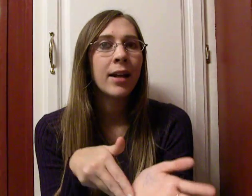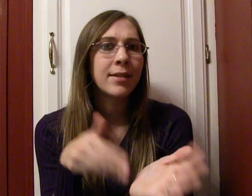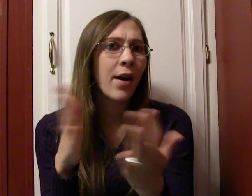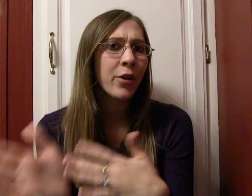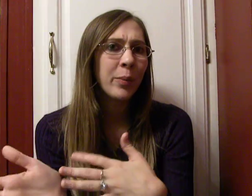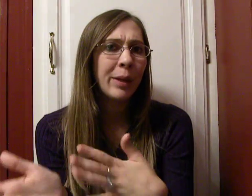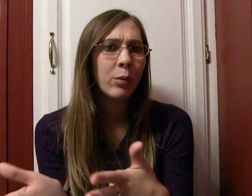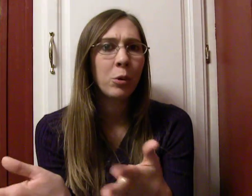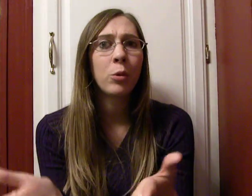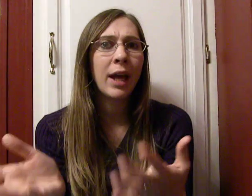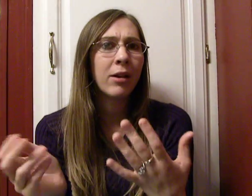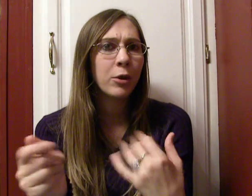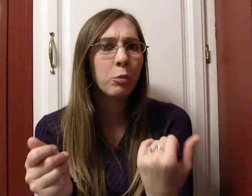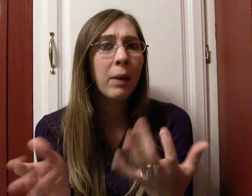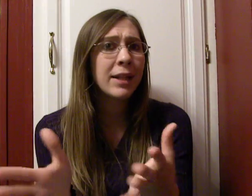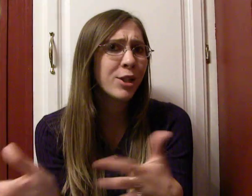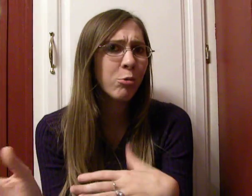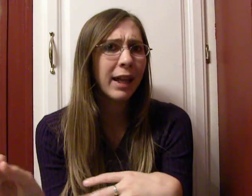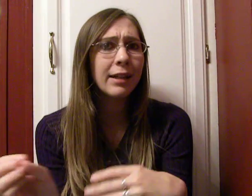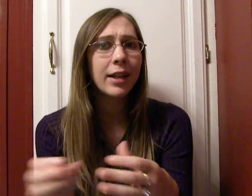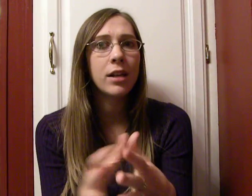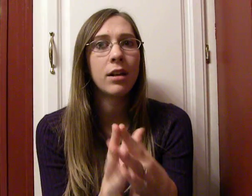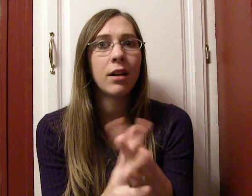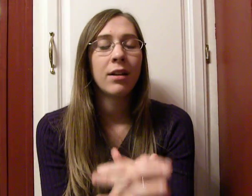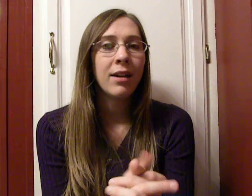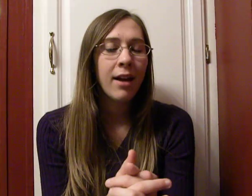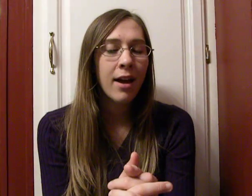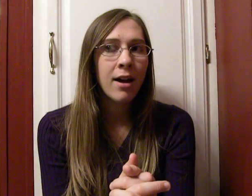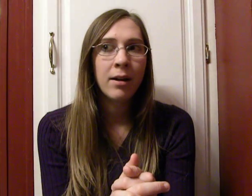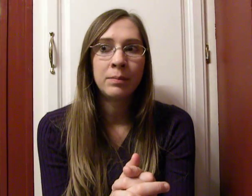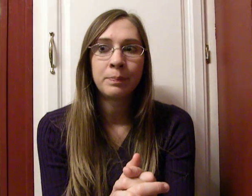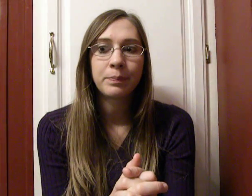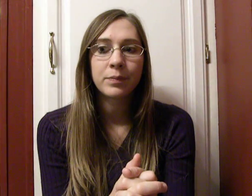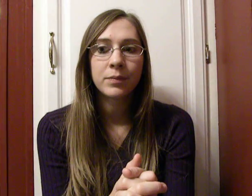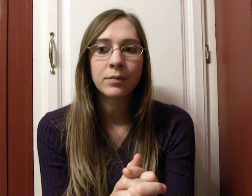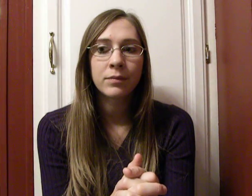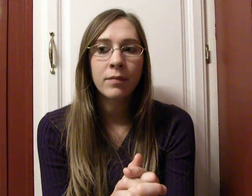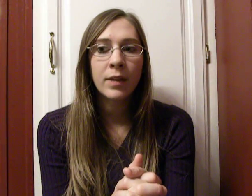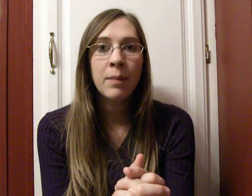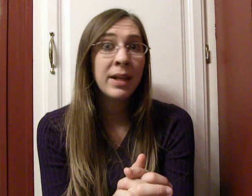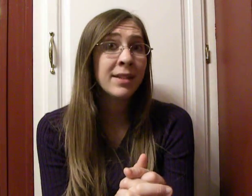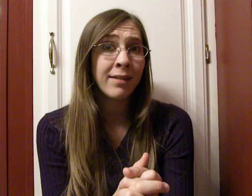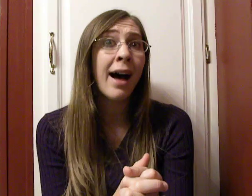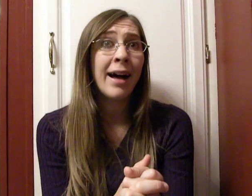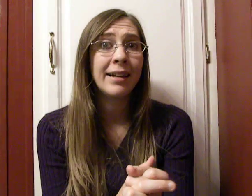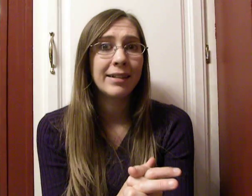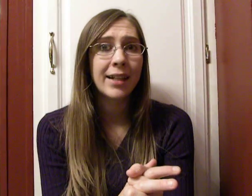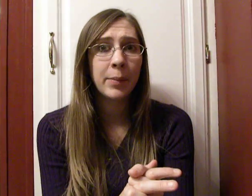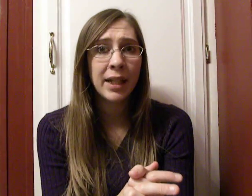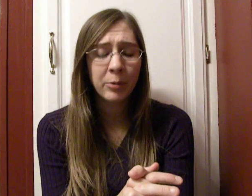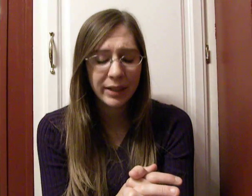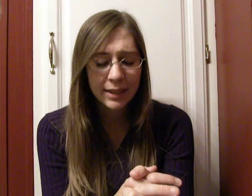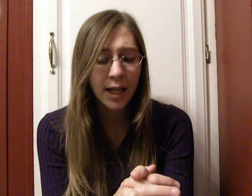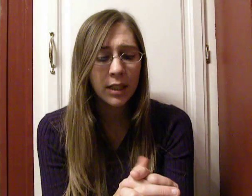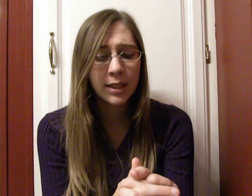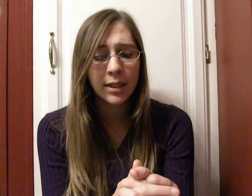on to other people who, who might donate. And, um, it means a lot. I mean, it really does.